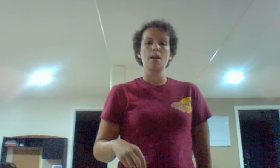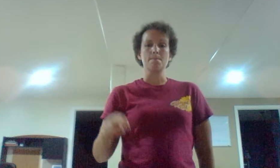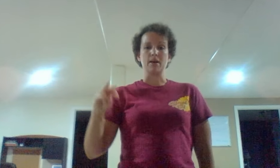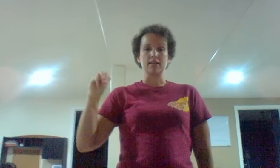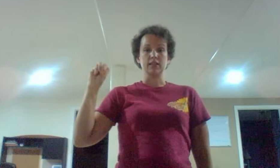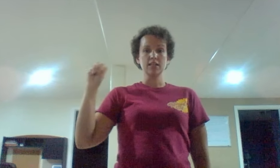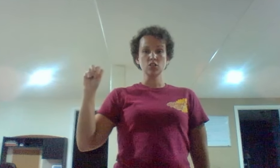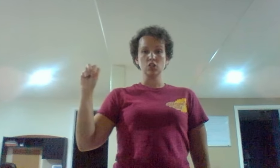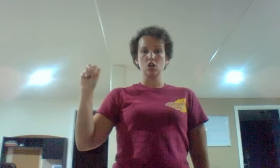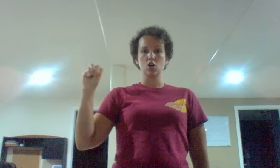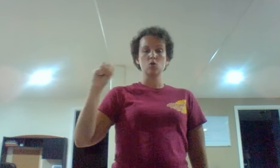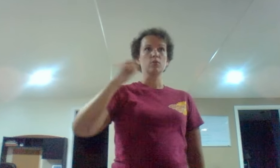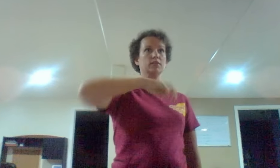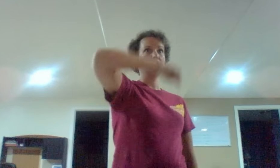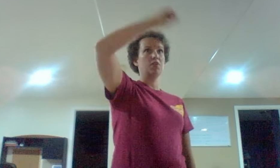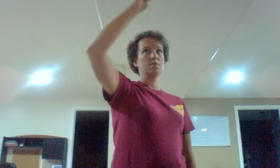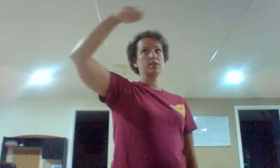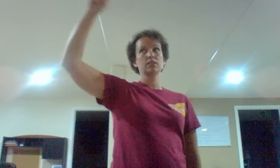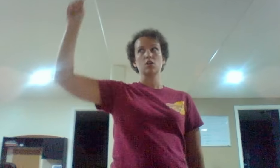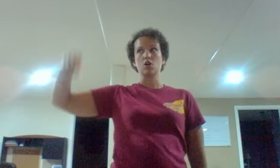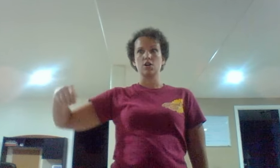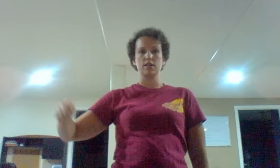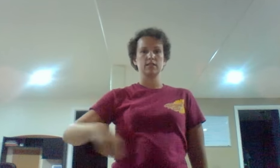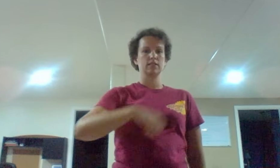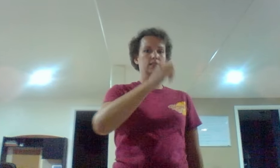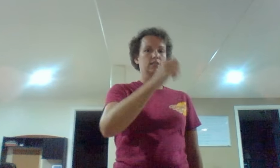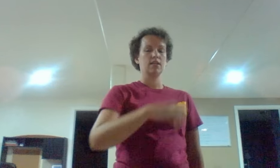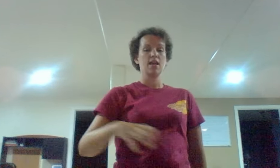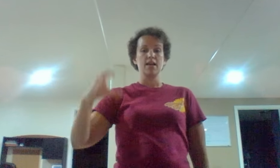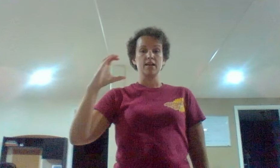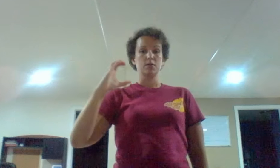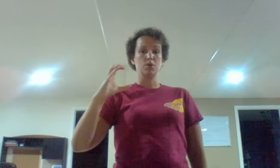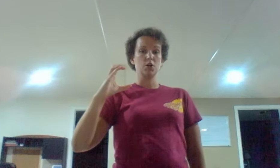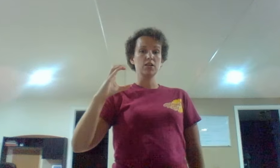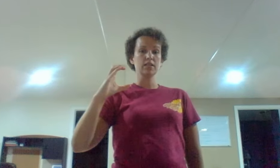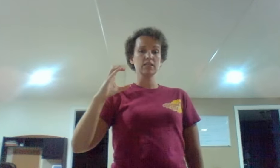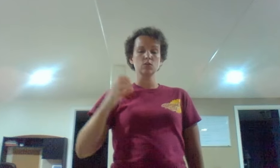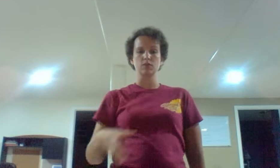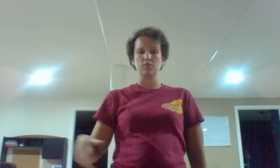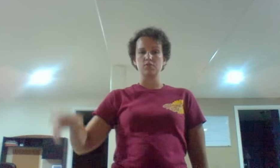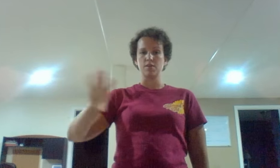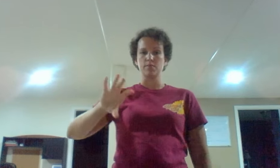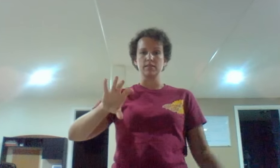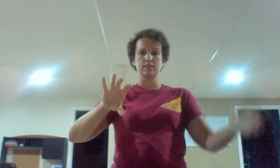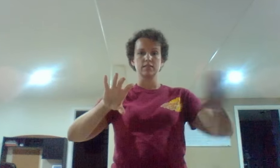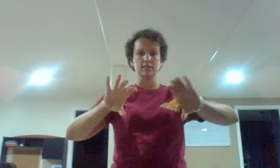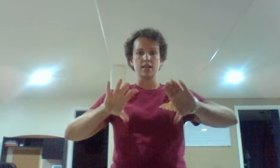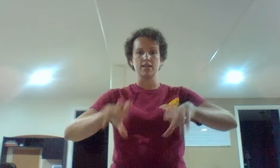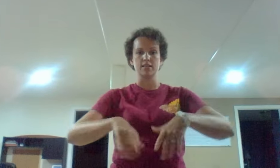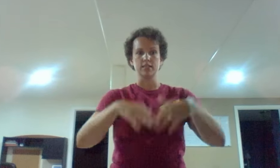Michelangelo was a famous artist and Copernicus was a famous scientist.